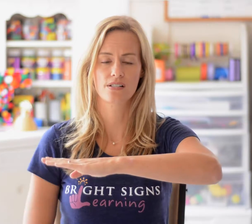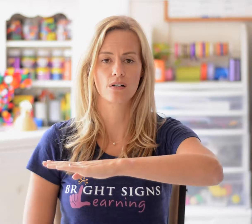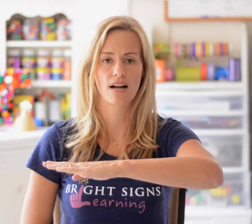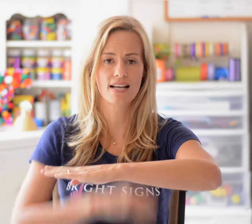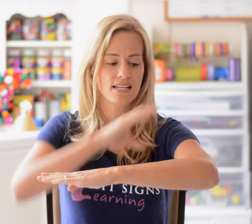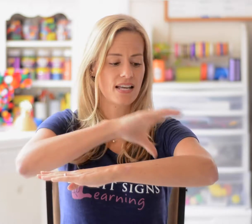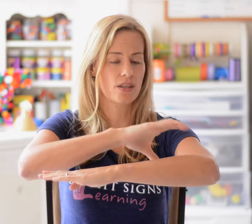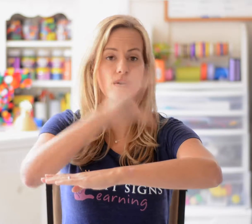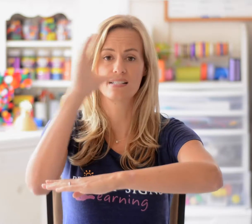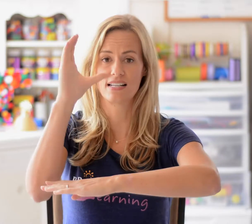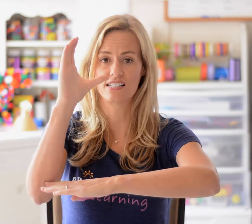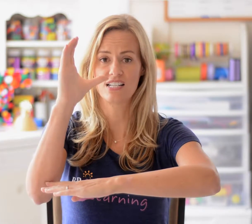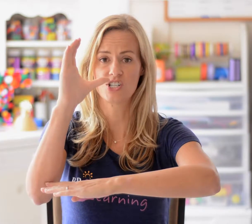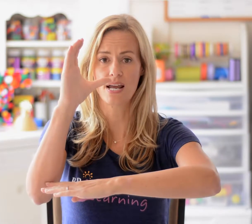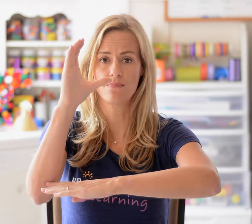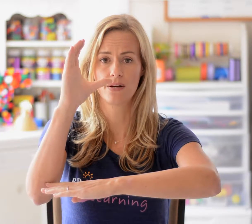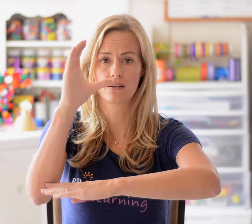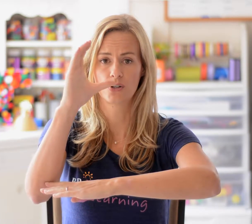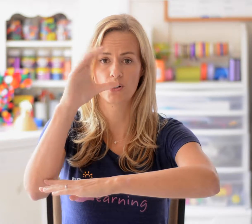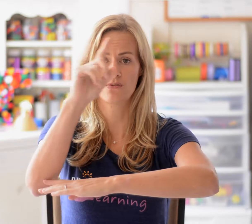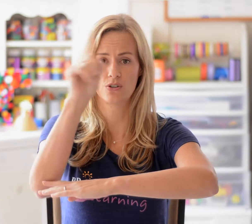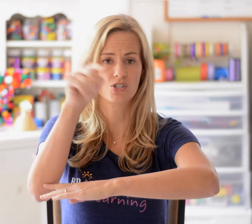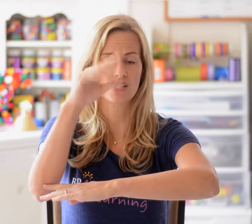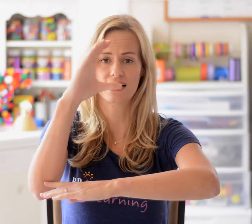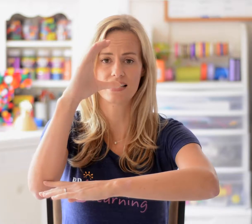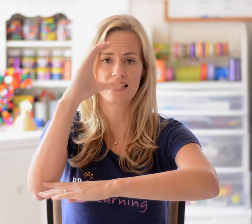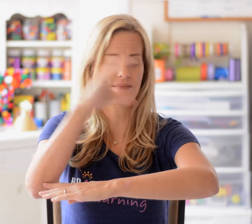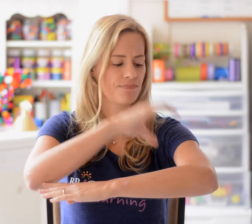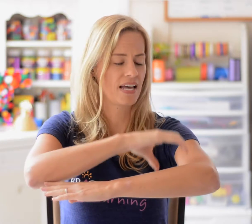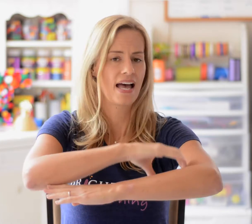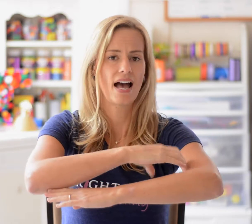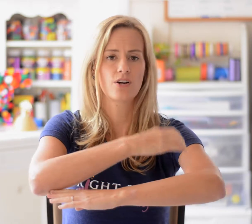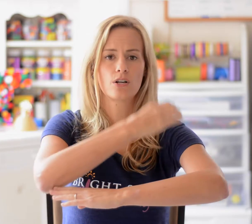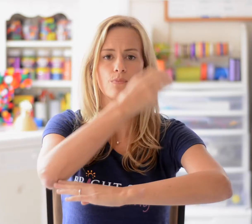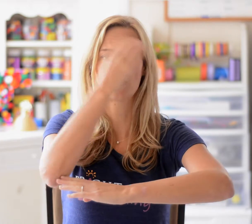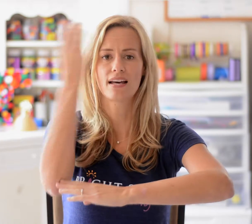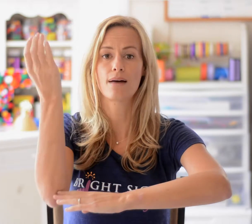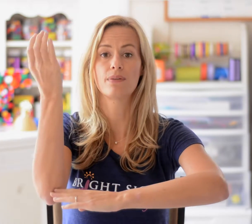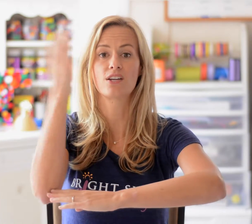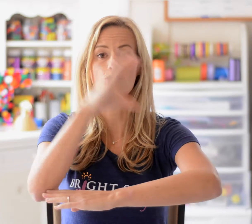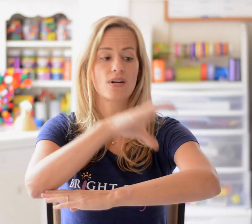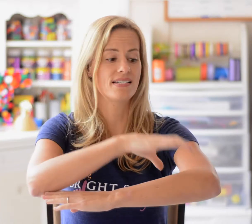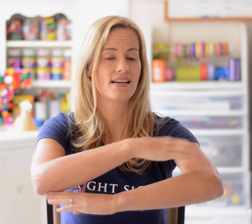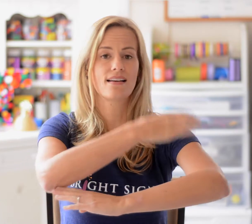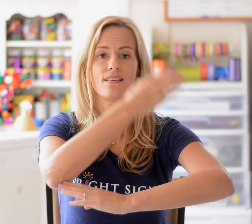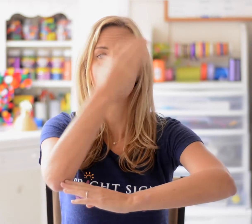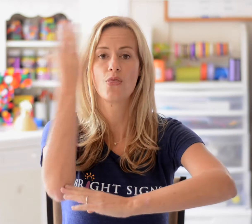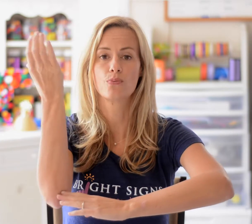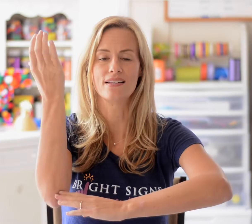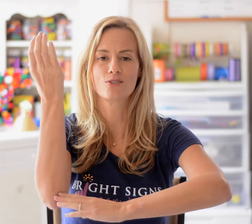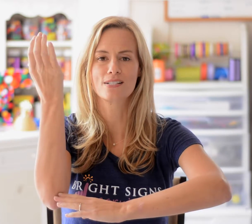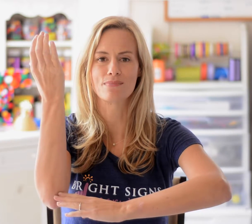the horizon, the other one is in a C shape. Curve, looks just like a C. And you're going to bring that up like you're tracing the wreath, Christmas.